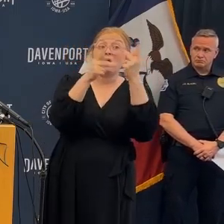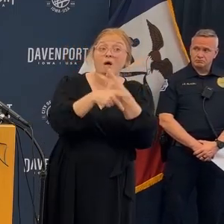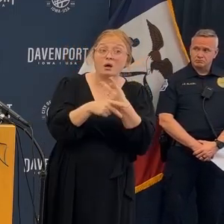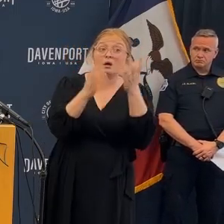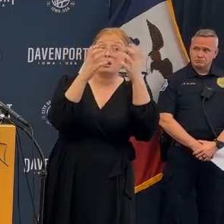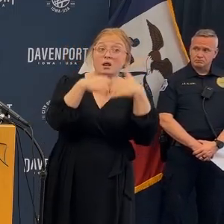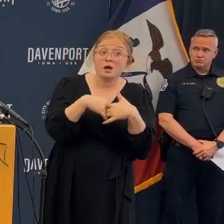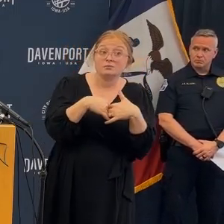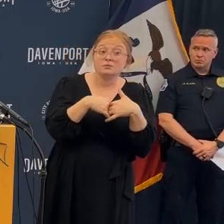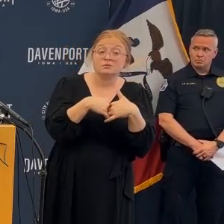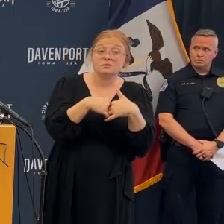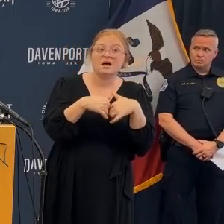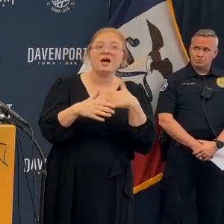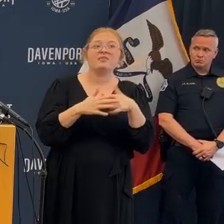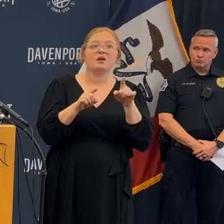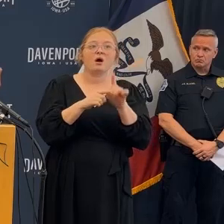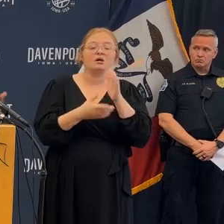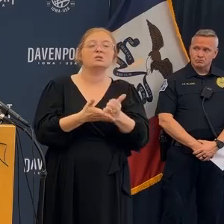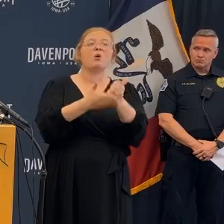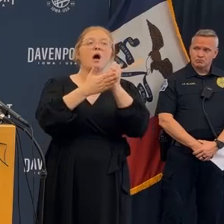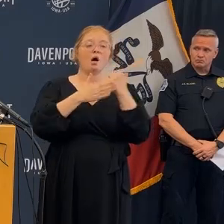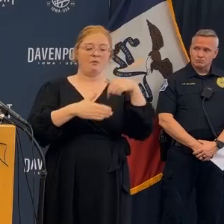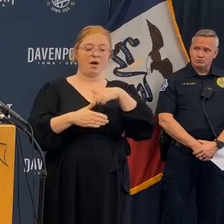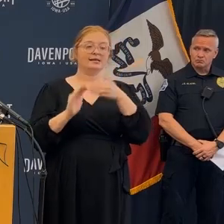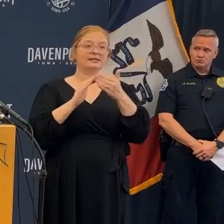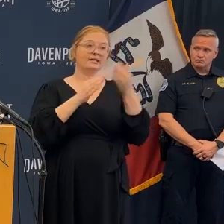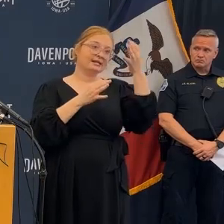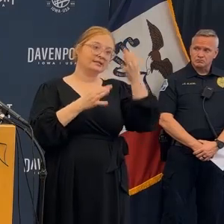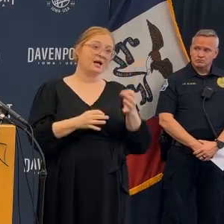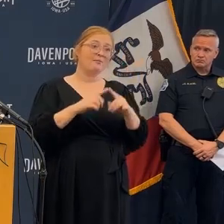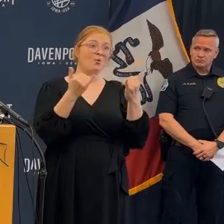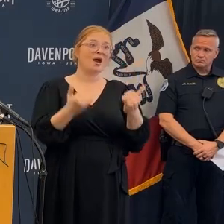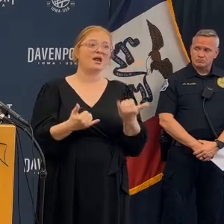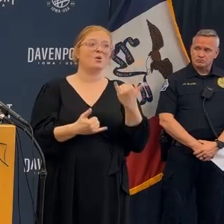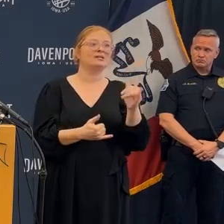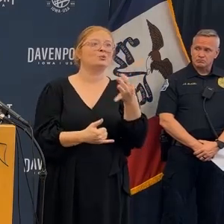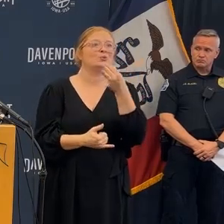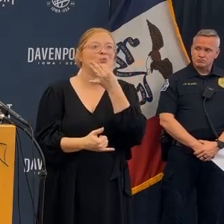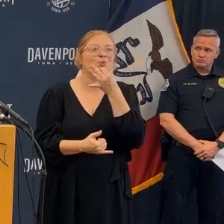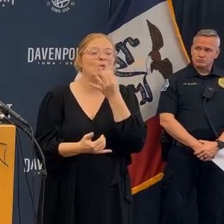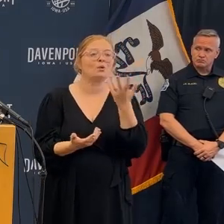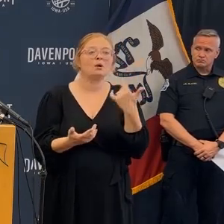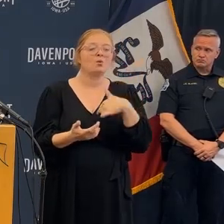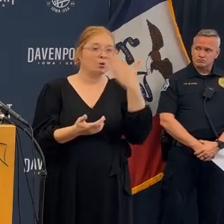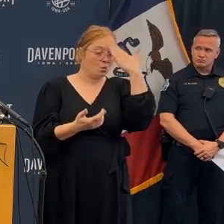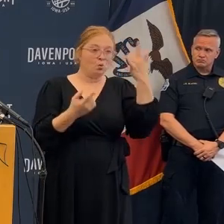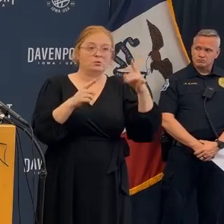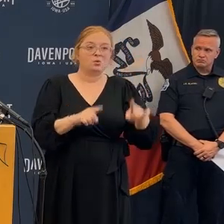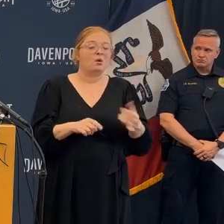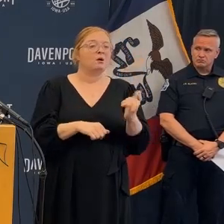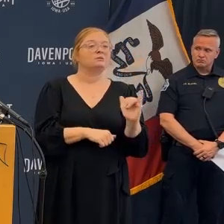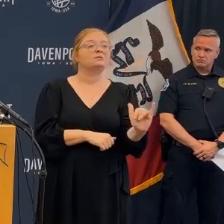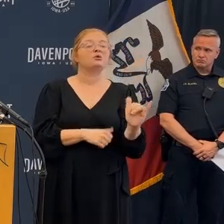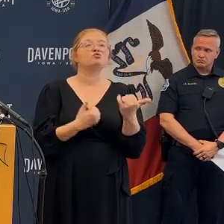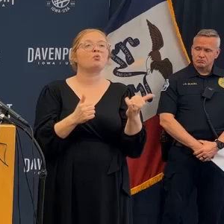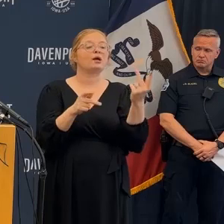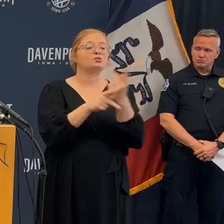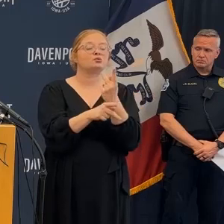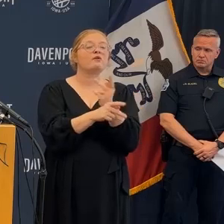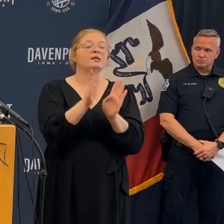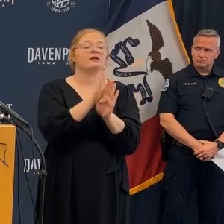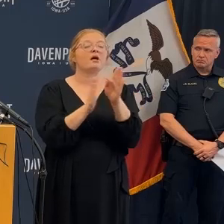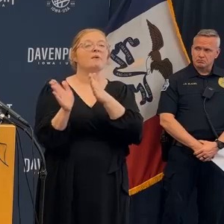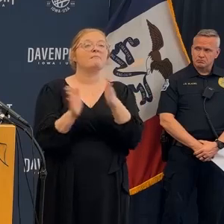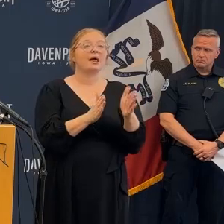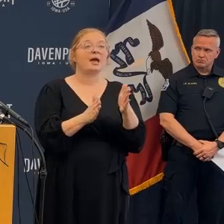assess the condition of it assess the prospect of future collapse collapse and help ultimately the city to figure out you know the